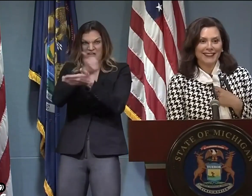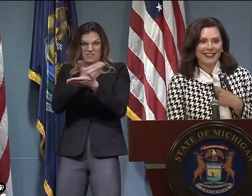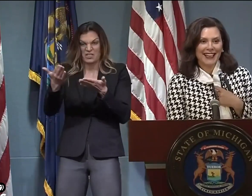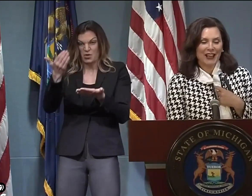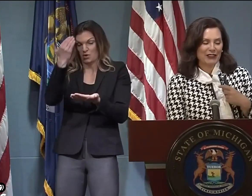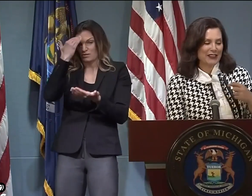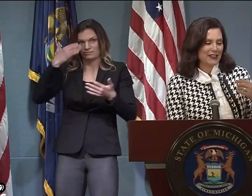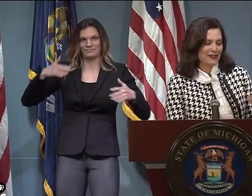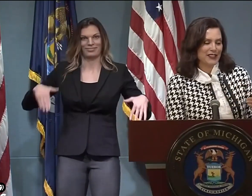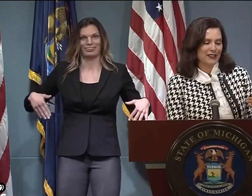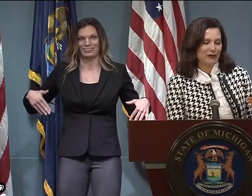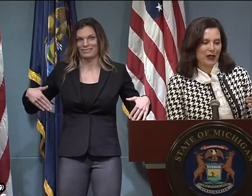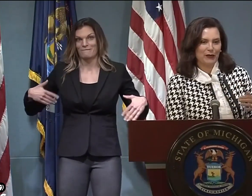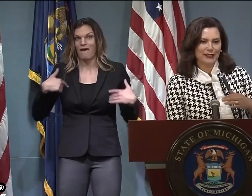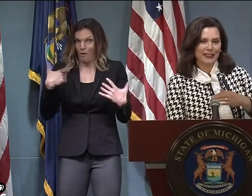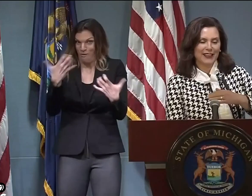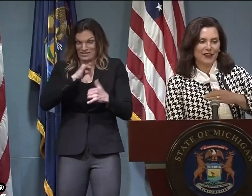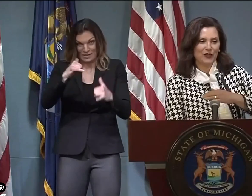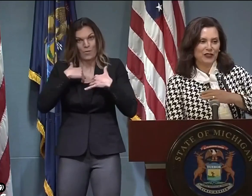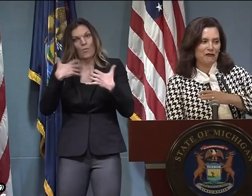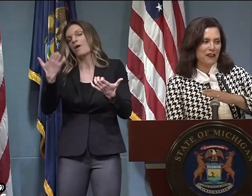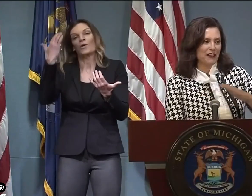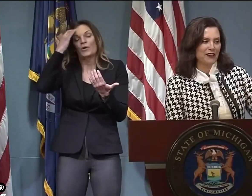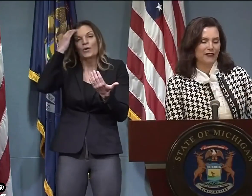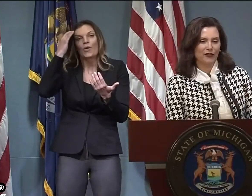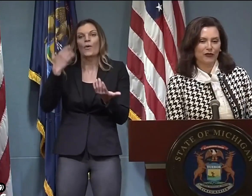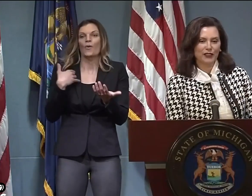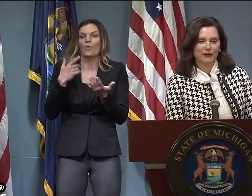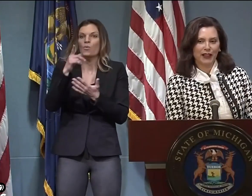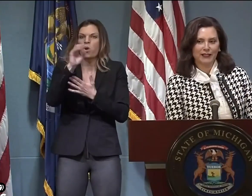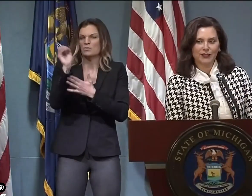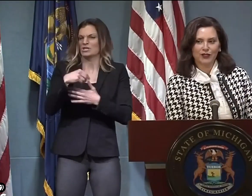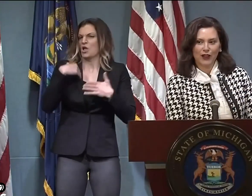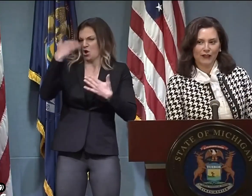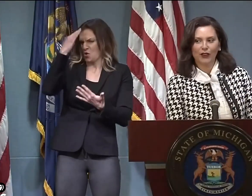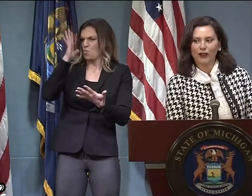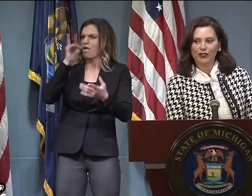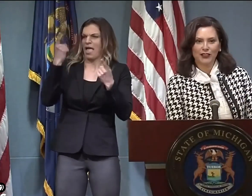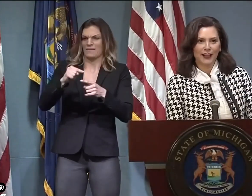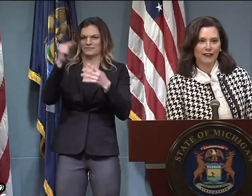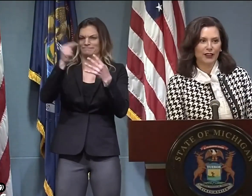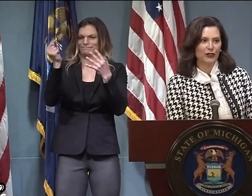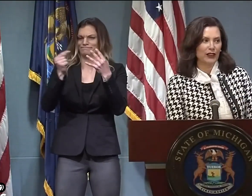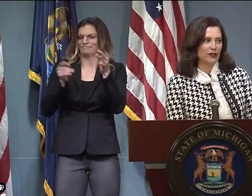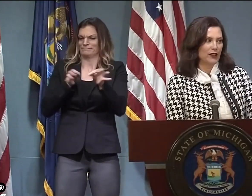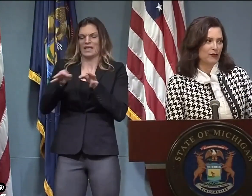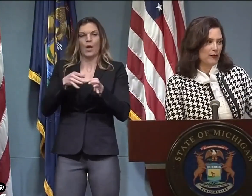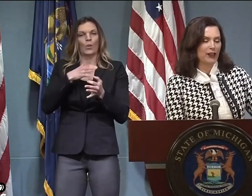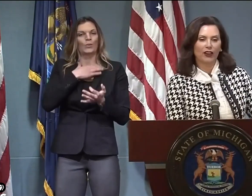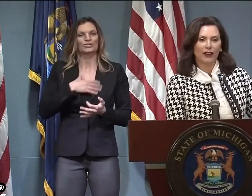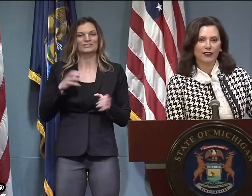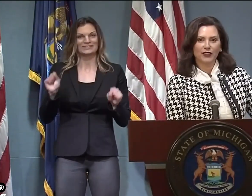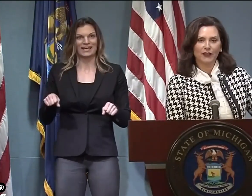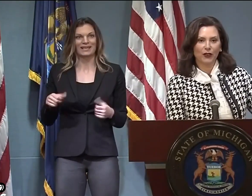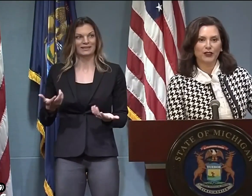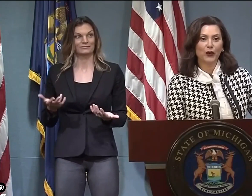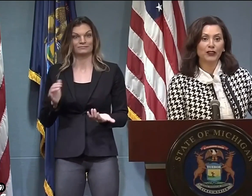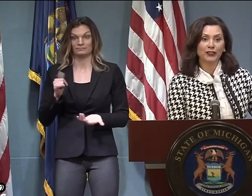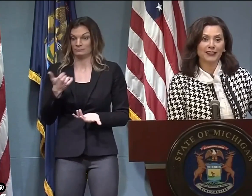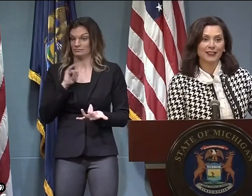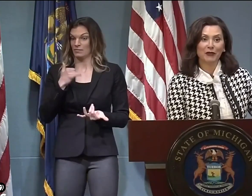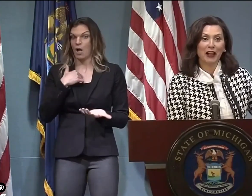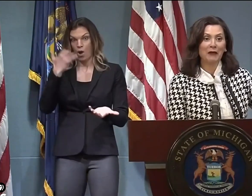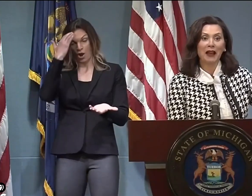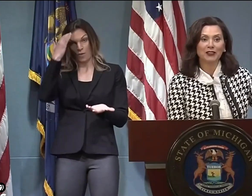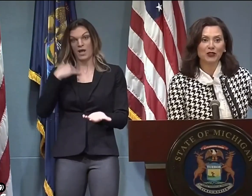And everyone wants answers, including me. I would love to be able to give you a definitive response to every question you have,